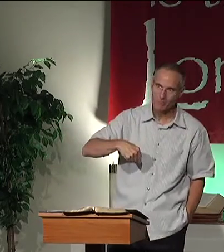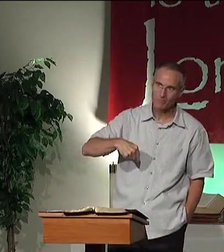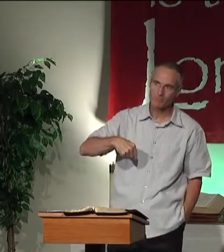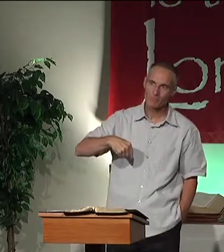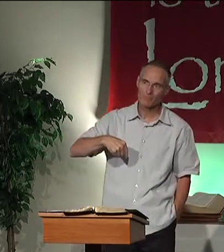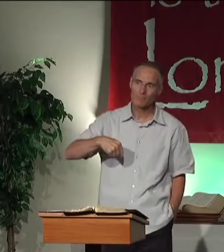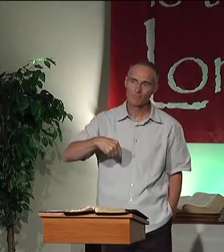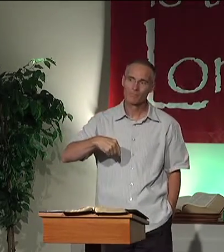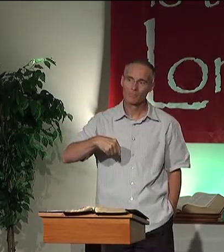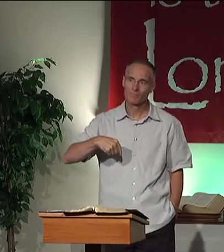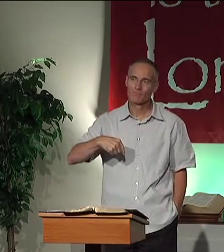I have come.